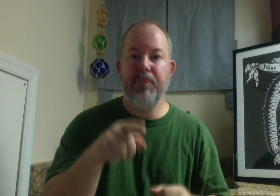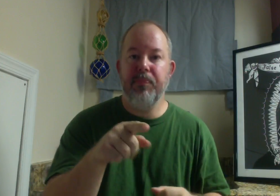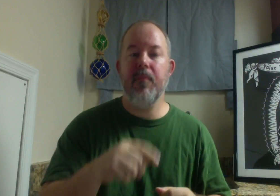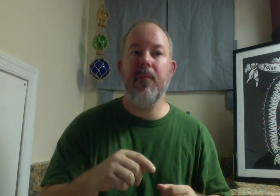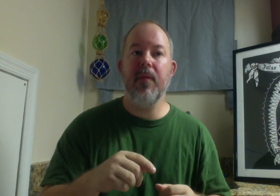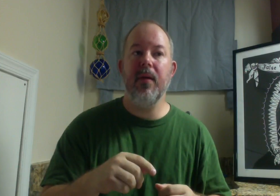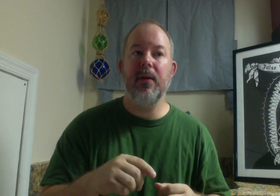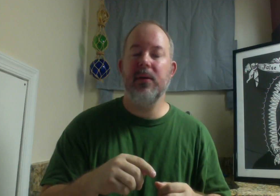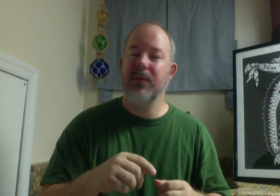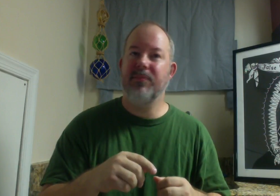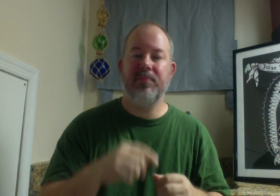I don't